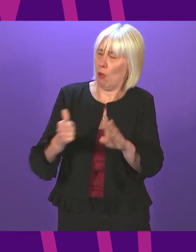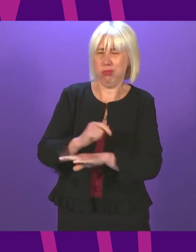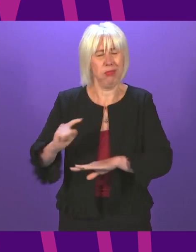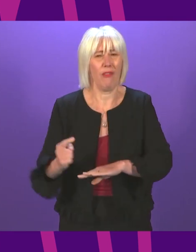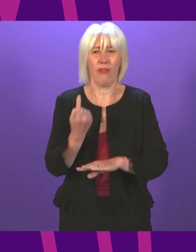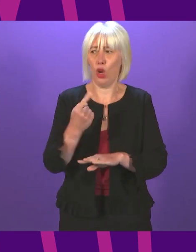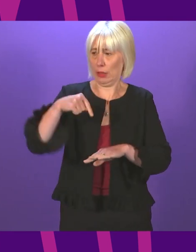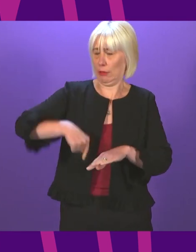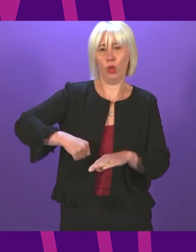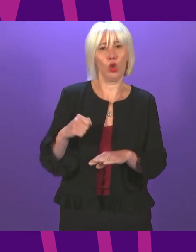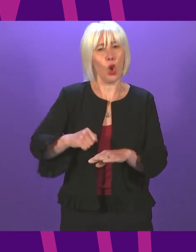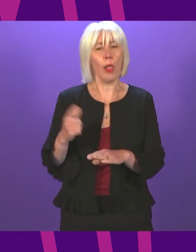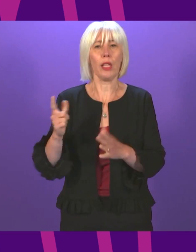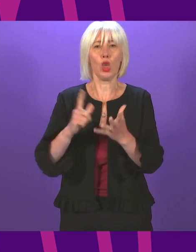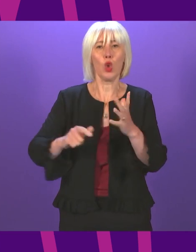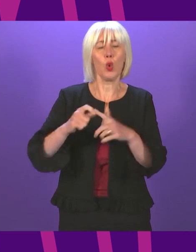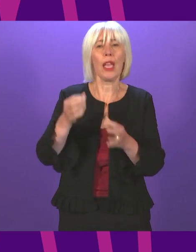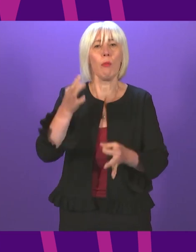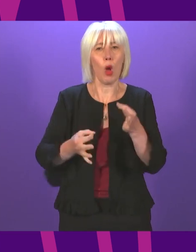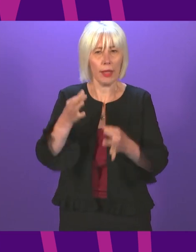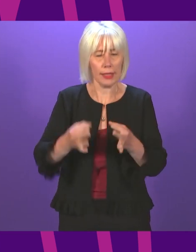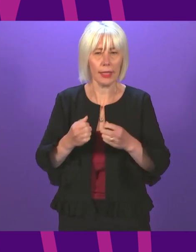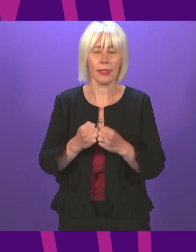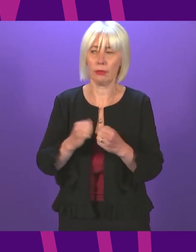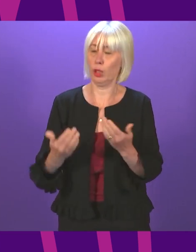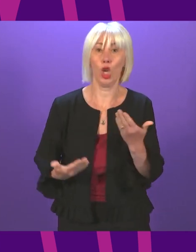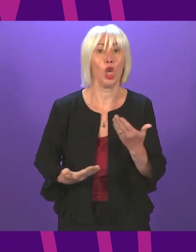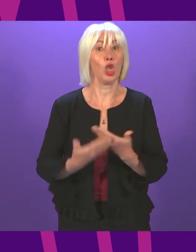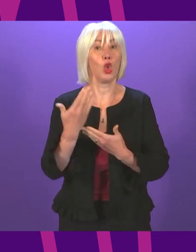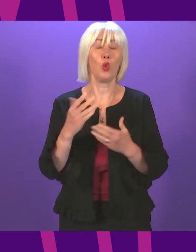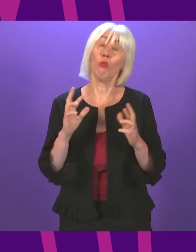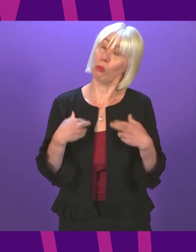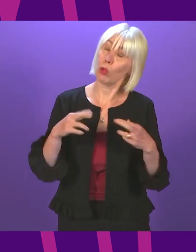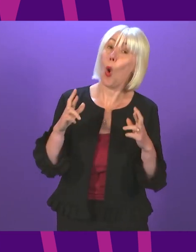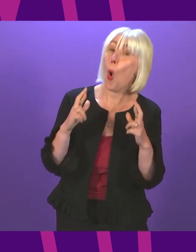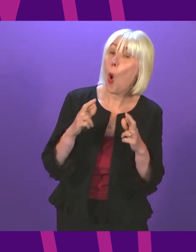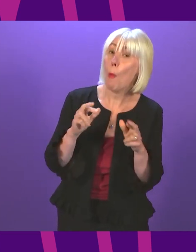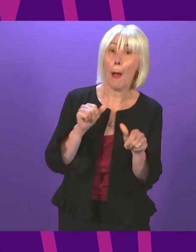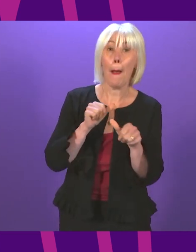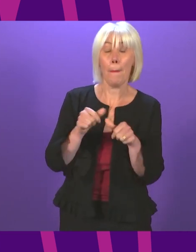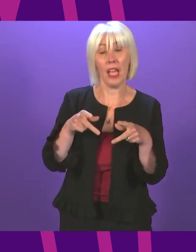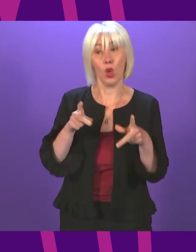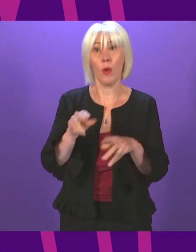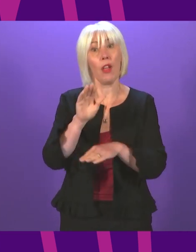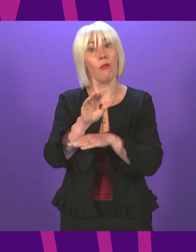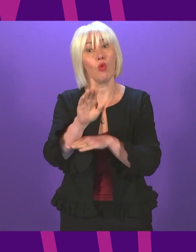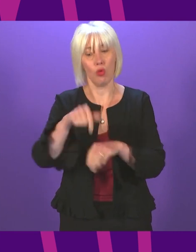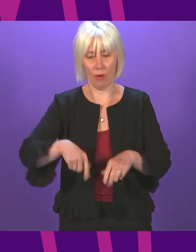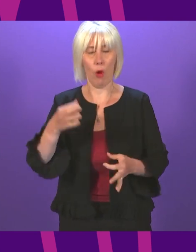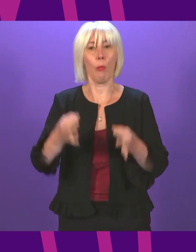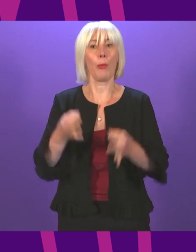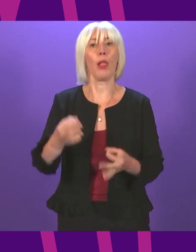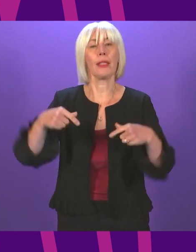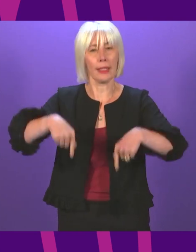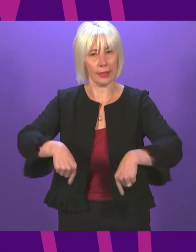and UK politics. It represents a new and, I hope, a better way of doing politics. Of